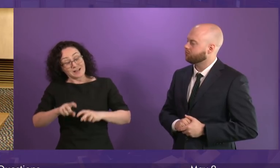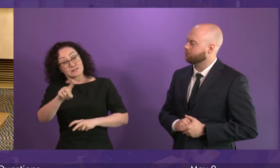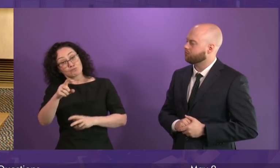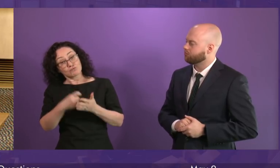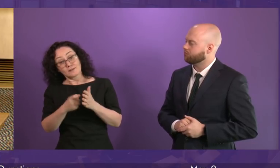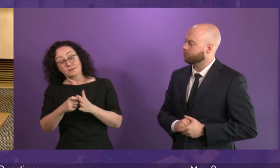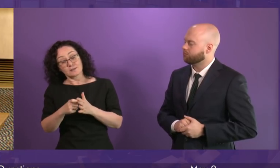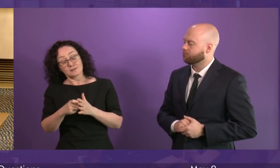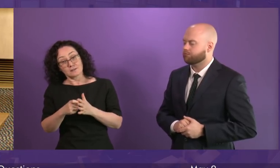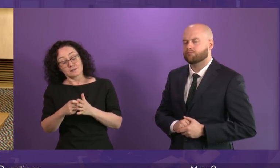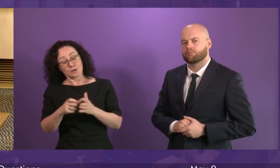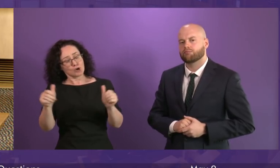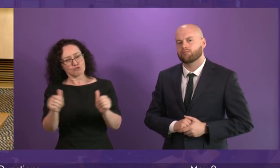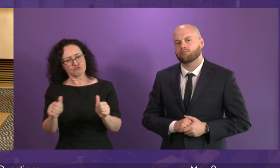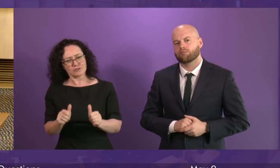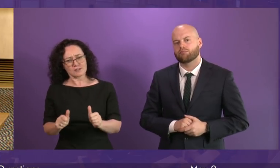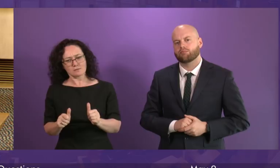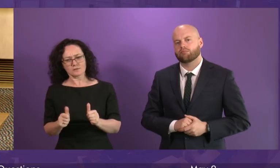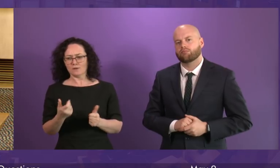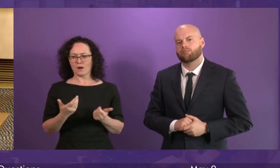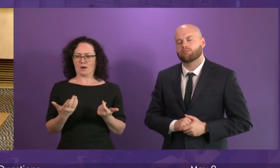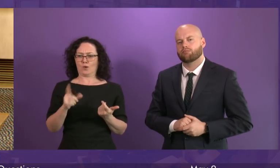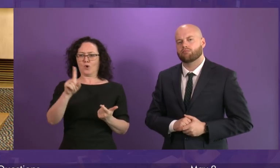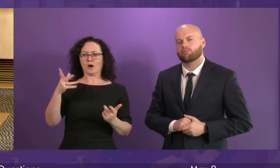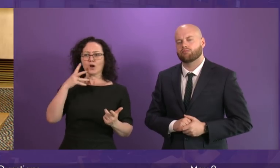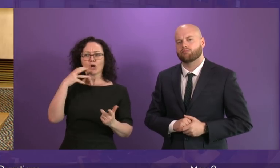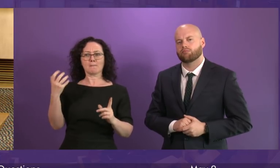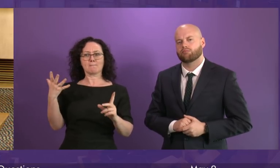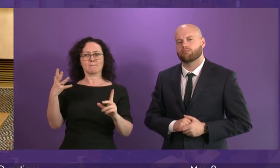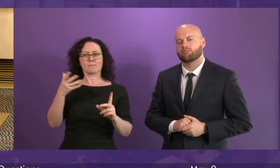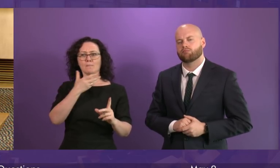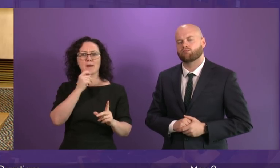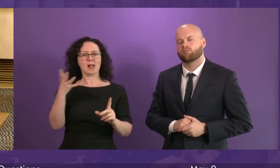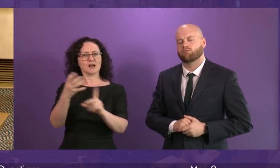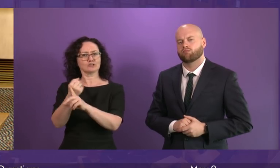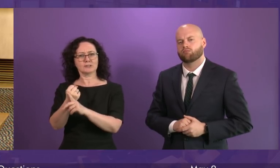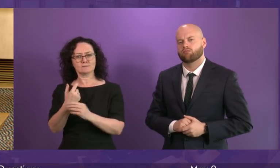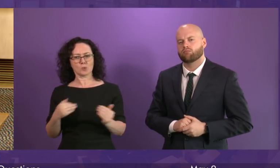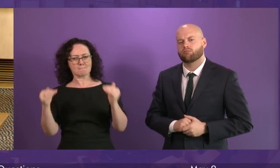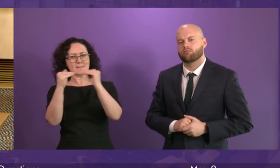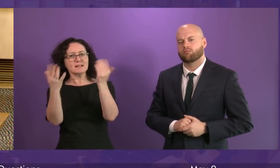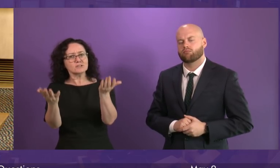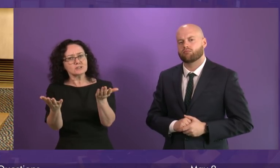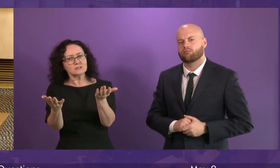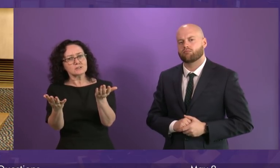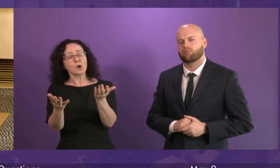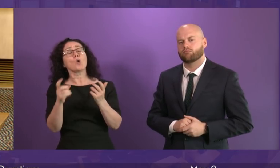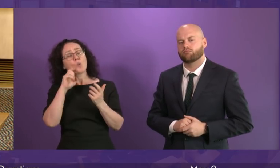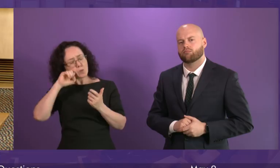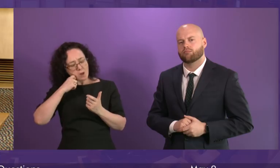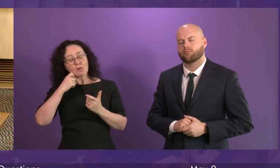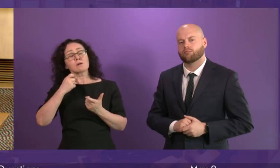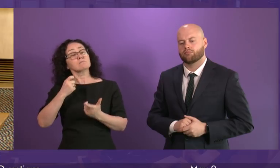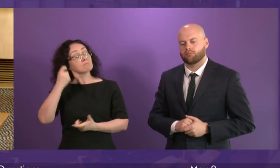is not borne out by the results that our young people are getting in our education system and as they go on into work. We will consider